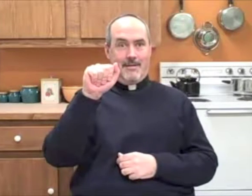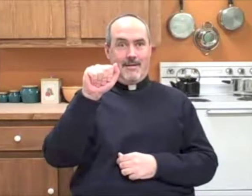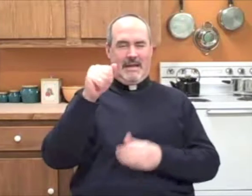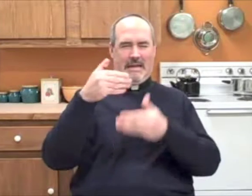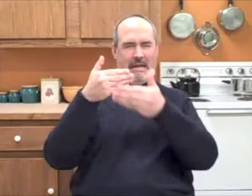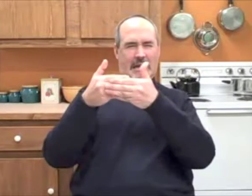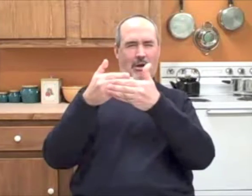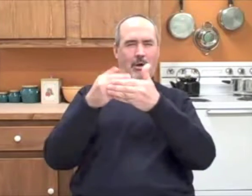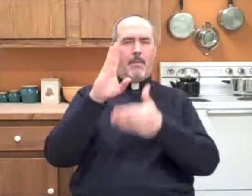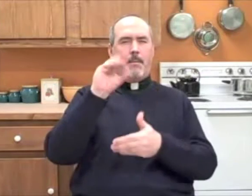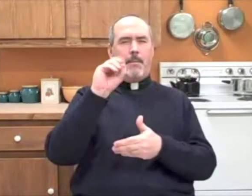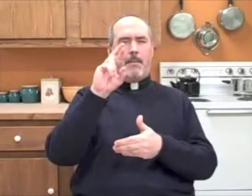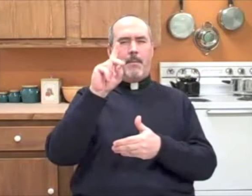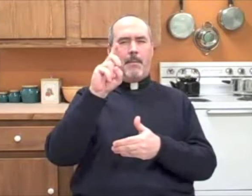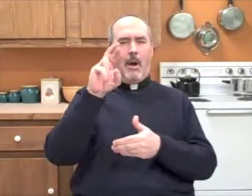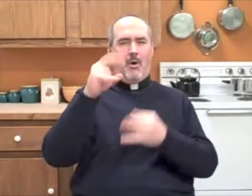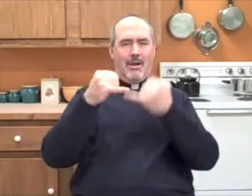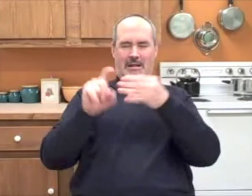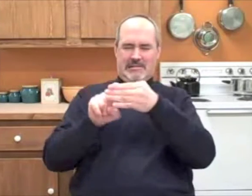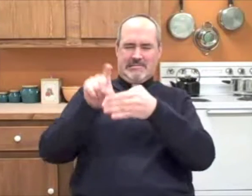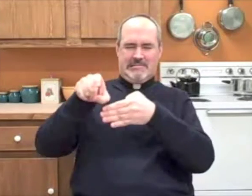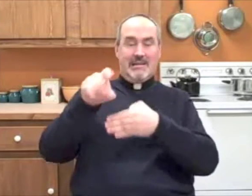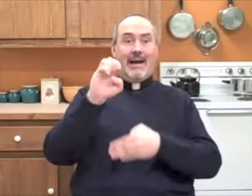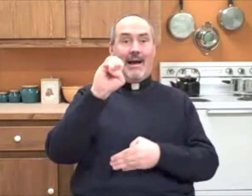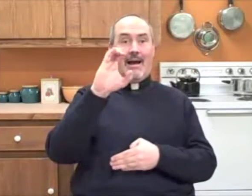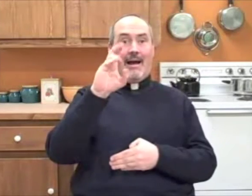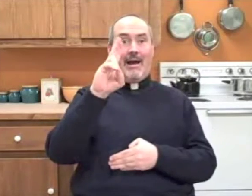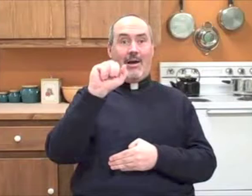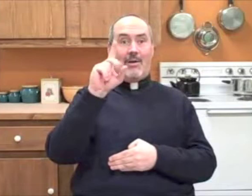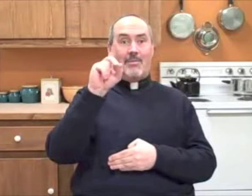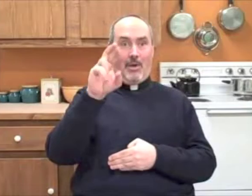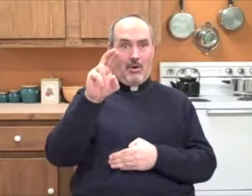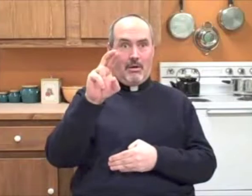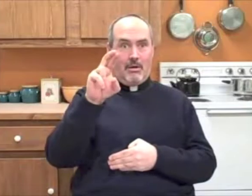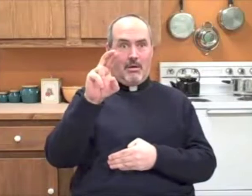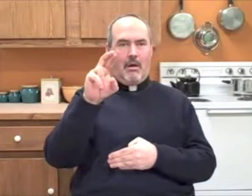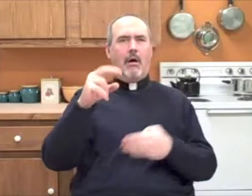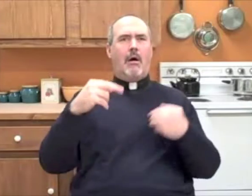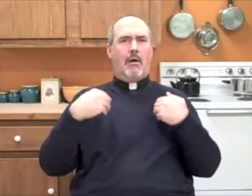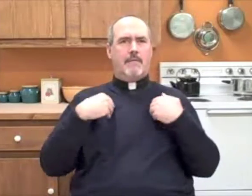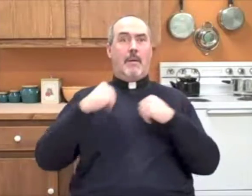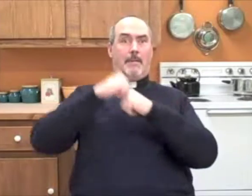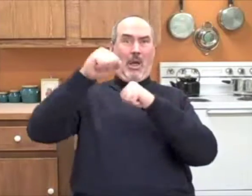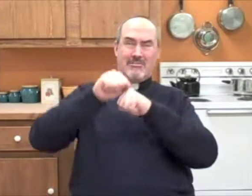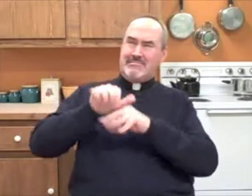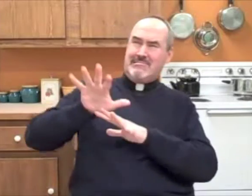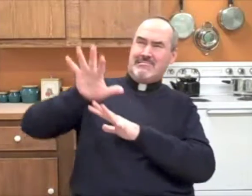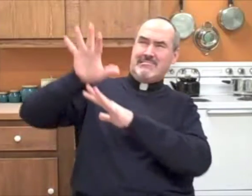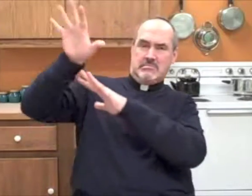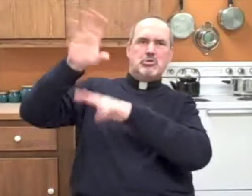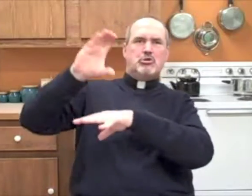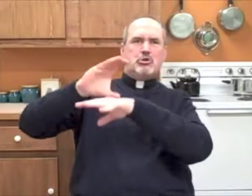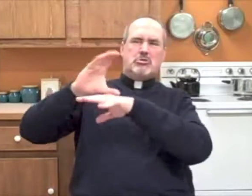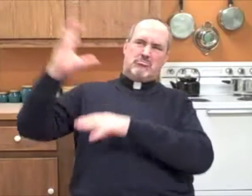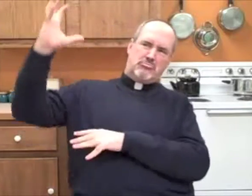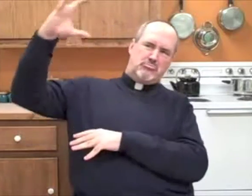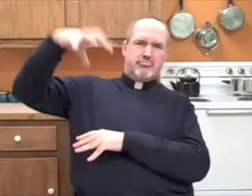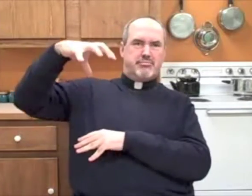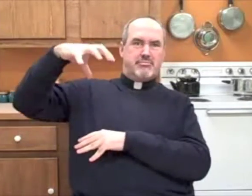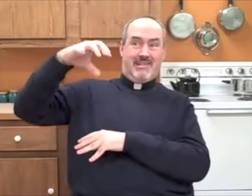in the country of Colombia just across from the Ecuador border there is a mountain with a church